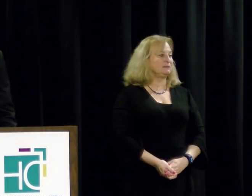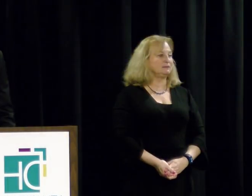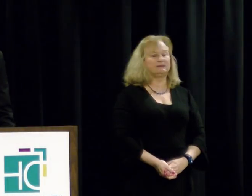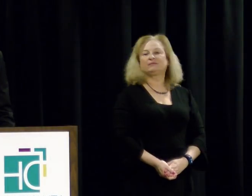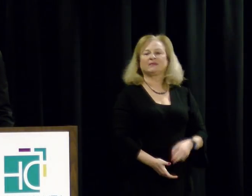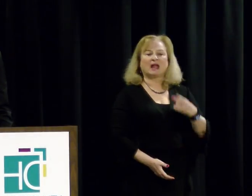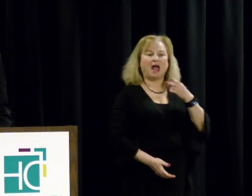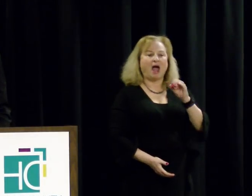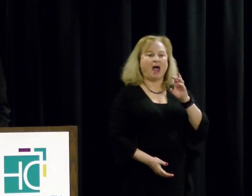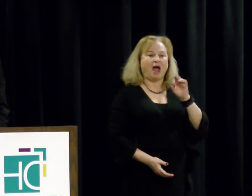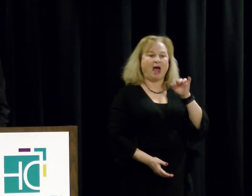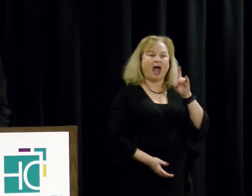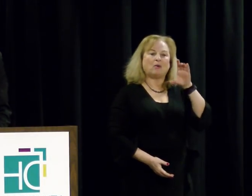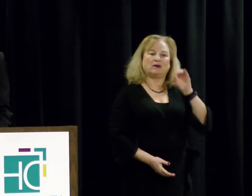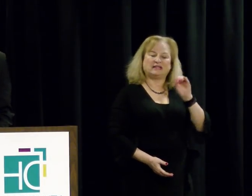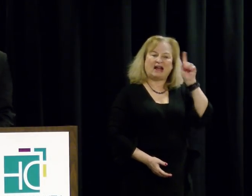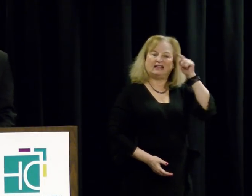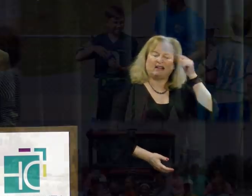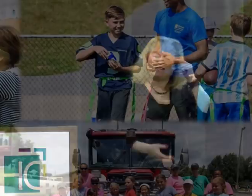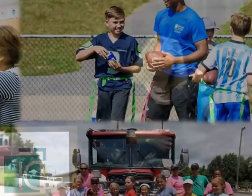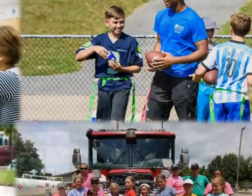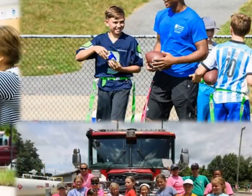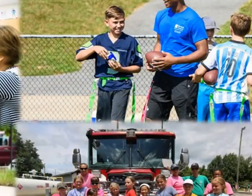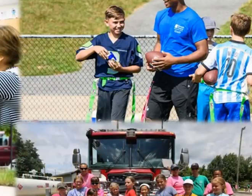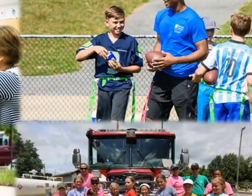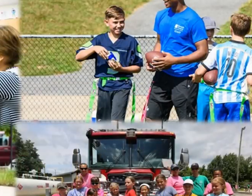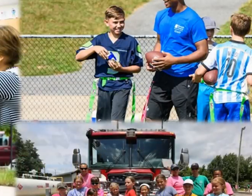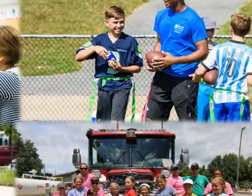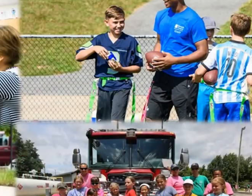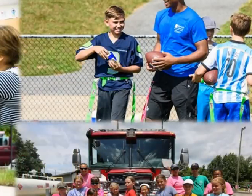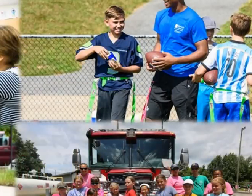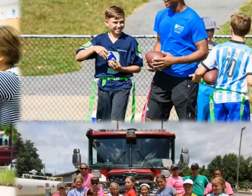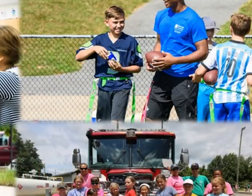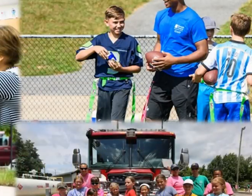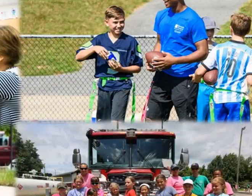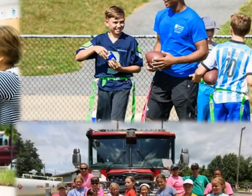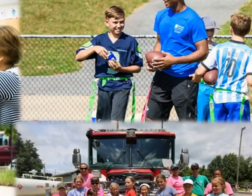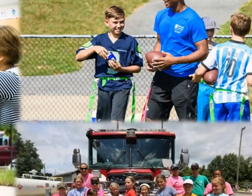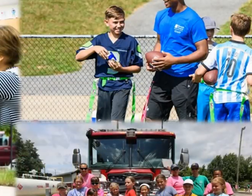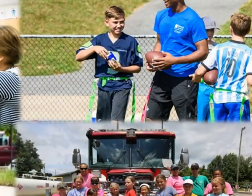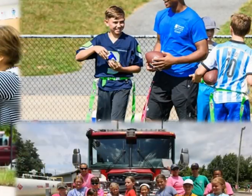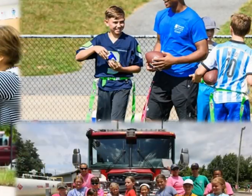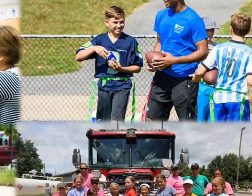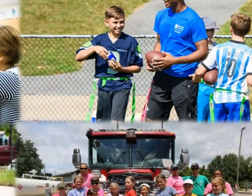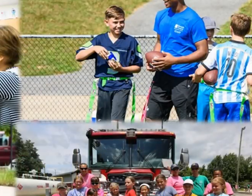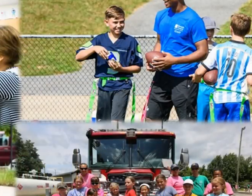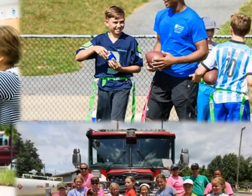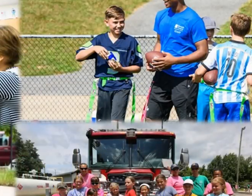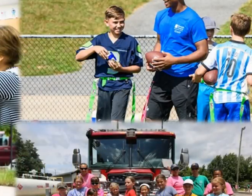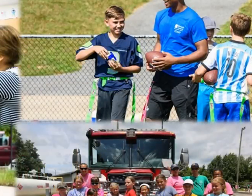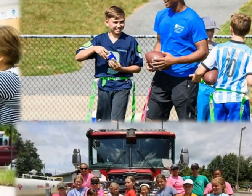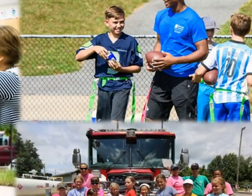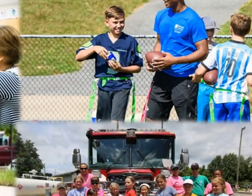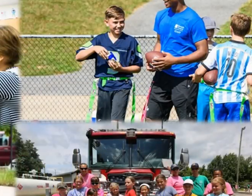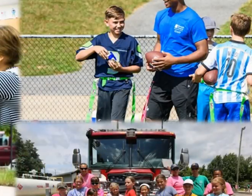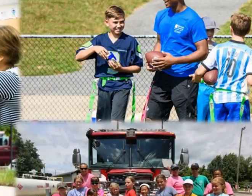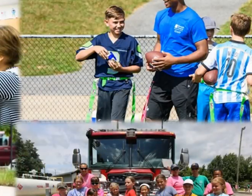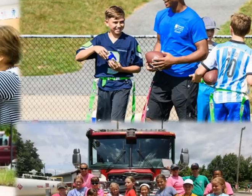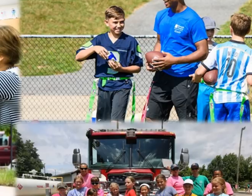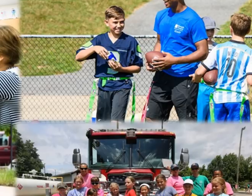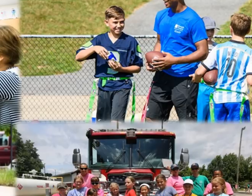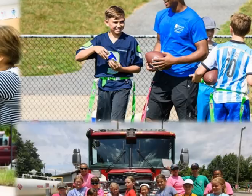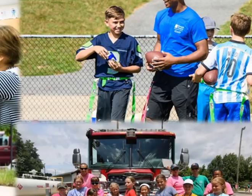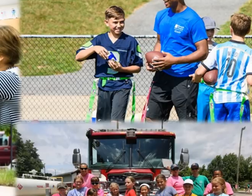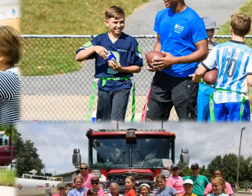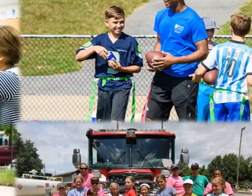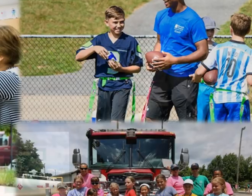The Howard County government is made up of nearly 3,500 employees who are committed to treating every one of our residents